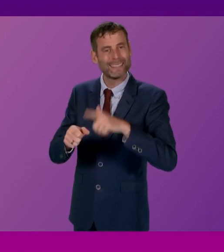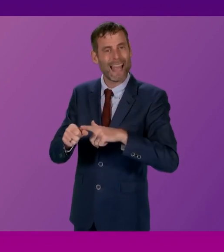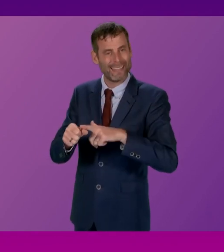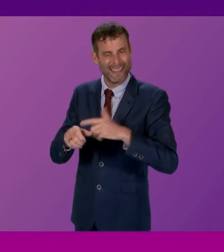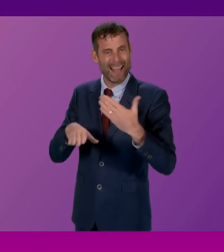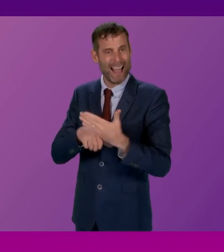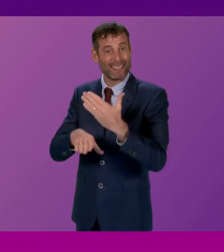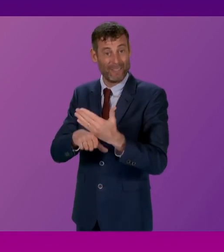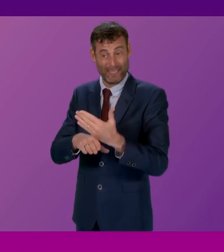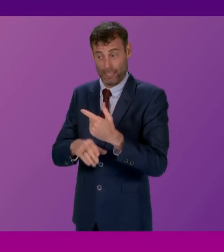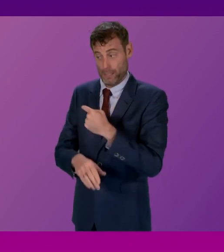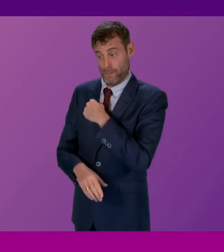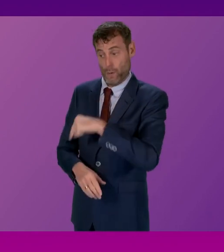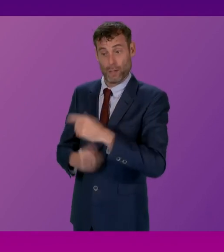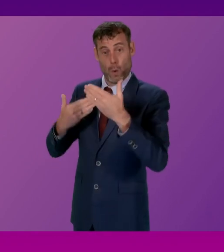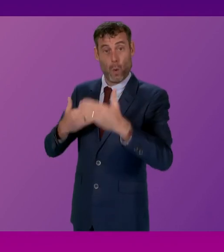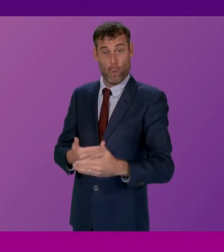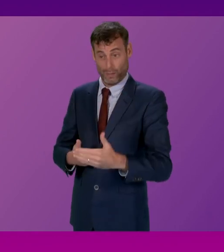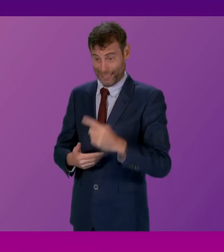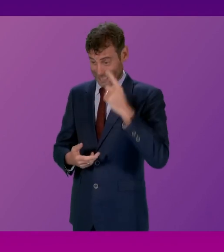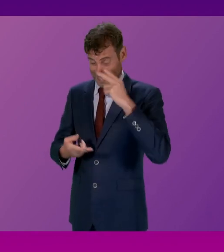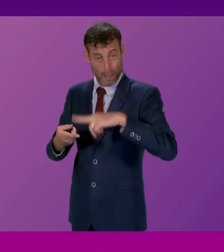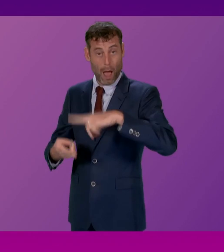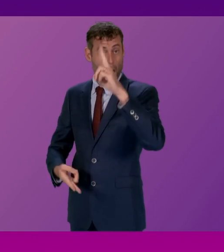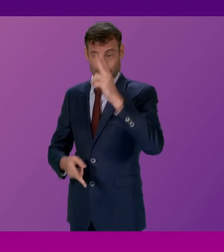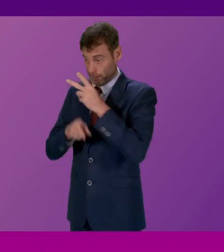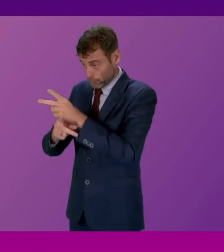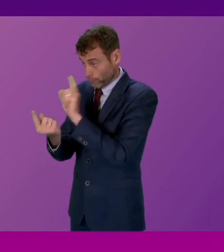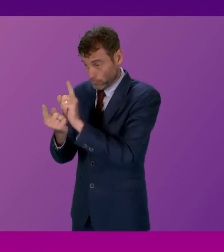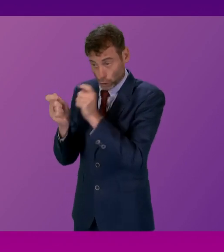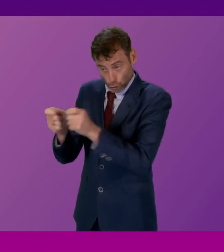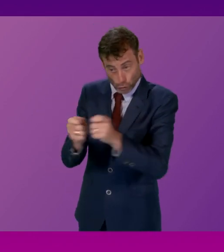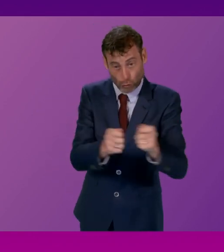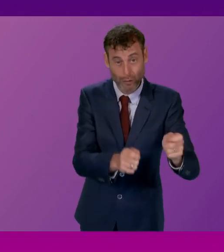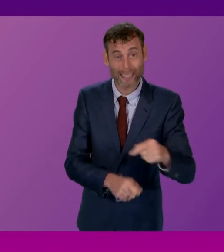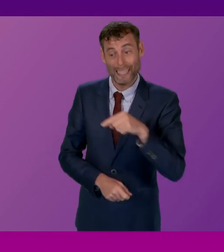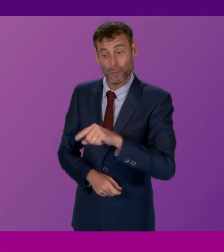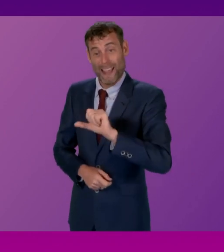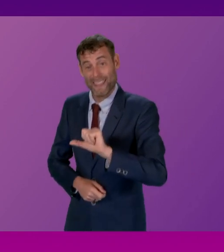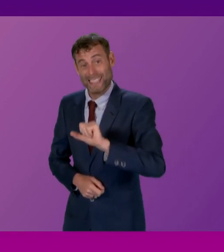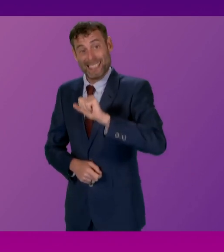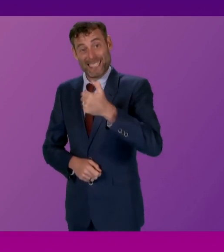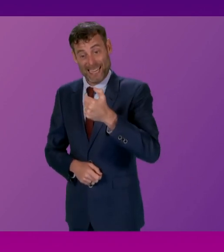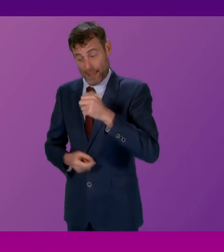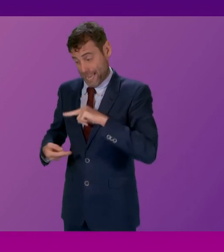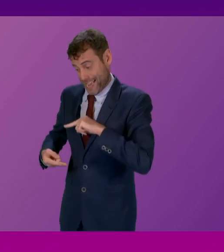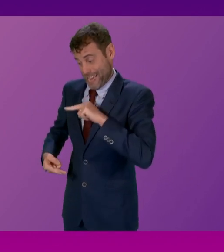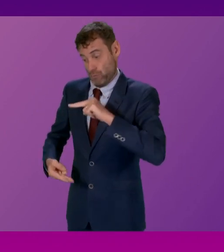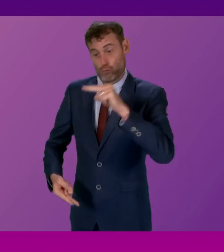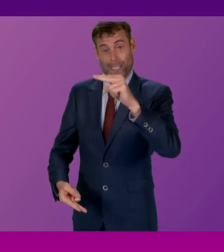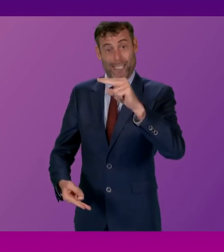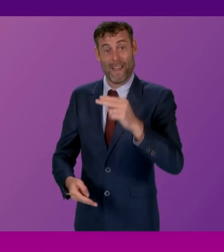two, it was the highest since the start of the pandemic. In fact, was the sixth quarterly increase in a row with 58